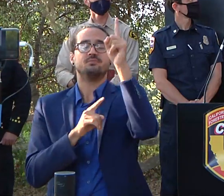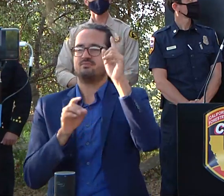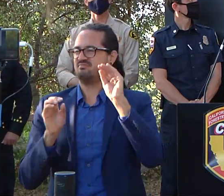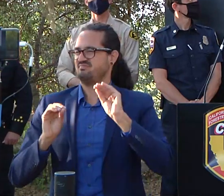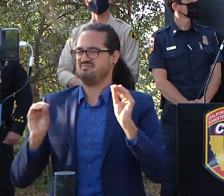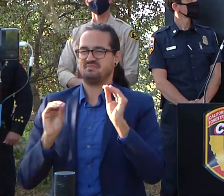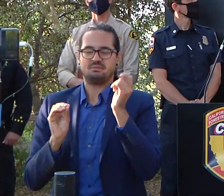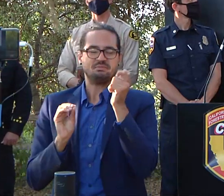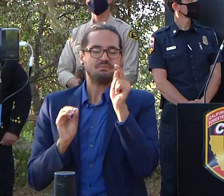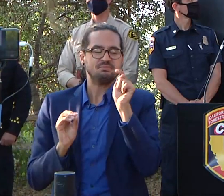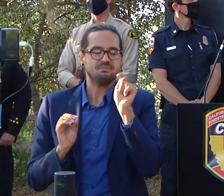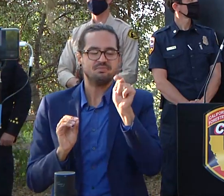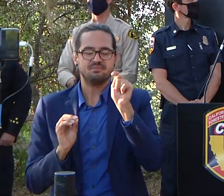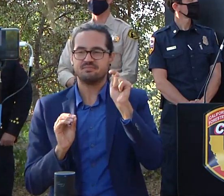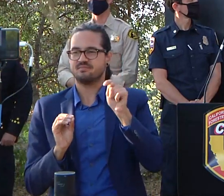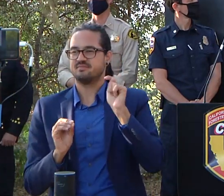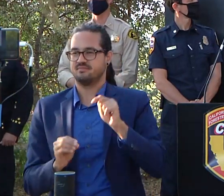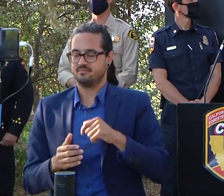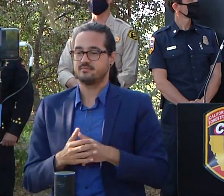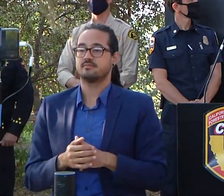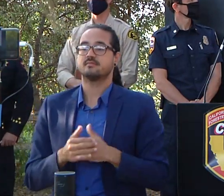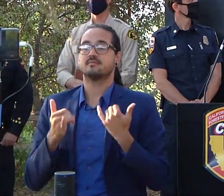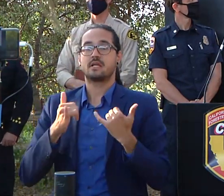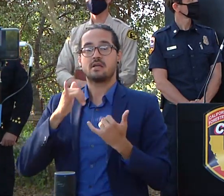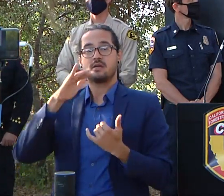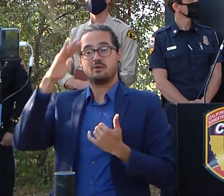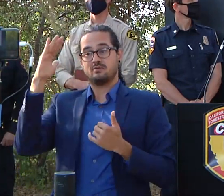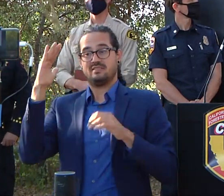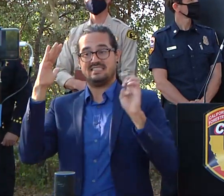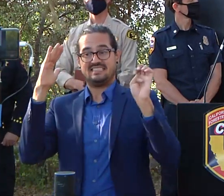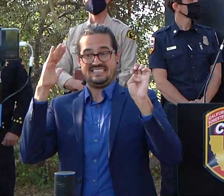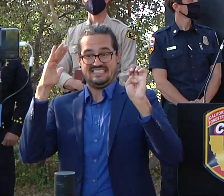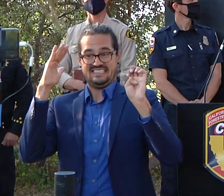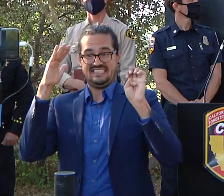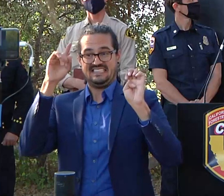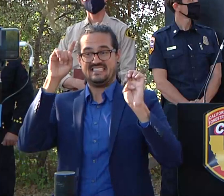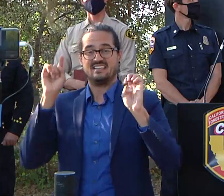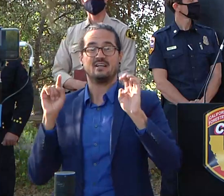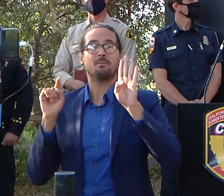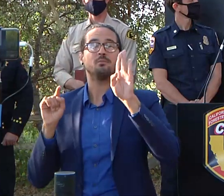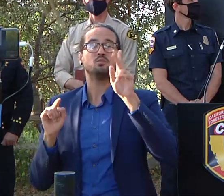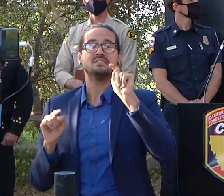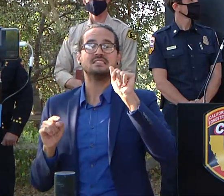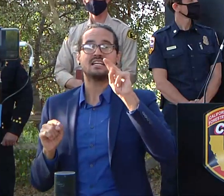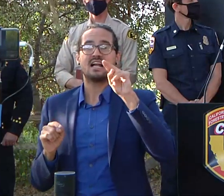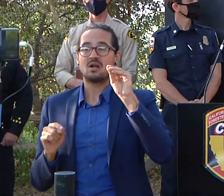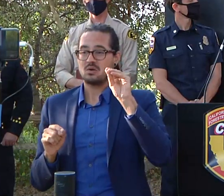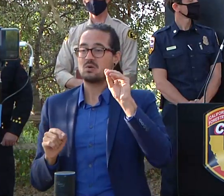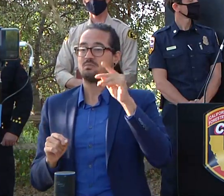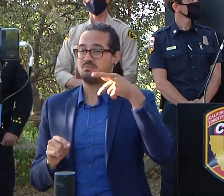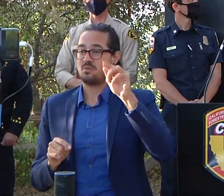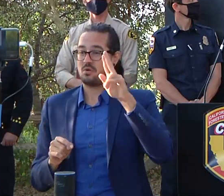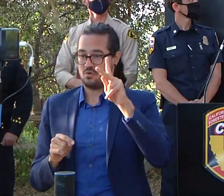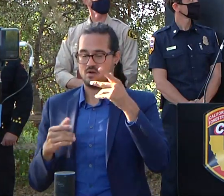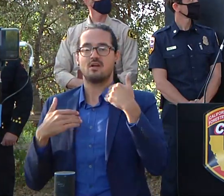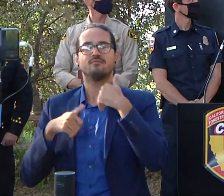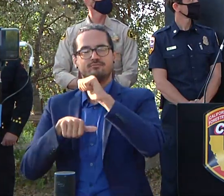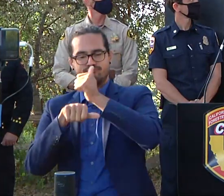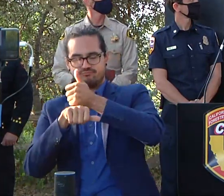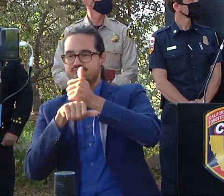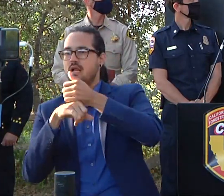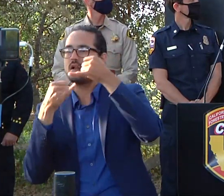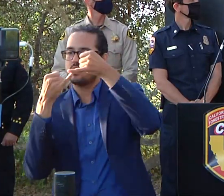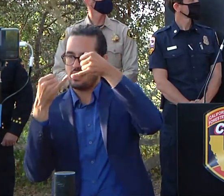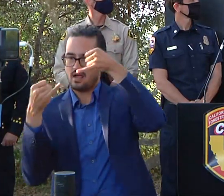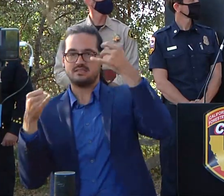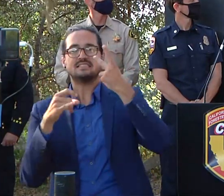uh over in division echo uh over in this area the butano park um we do have control lines in place this was probably one